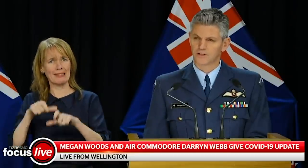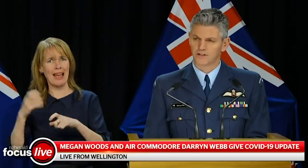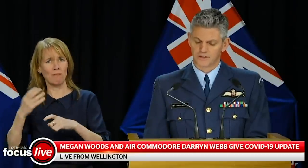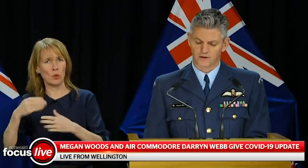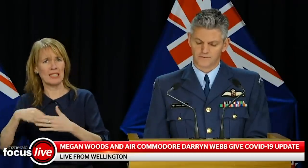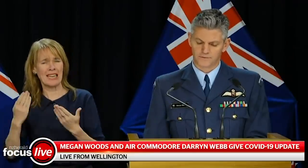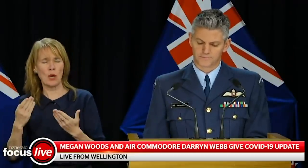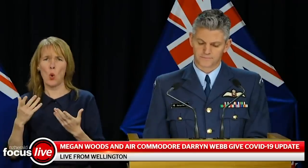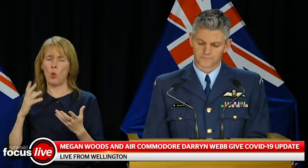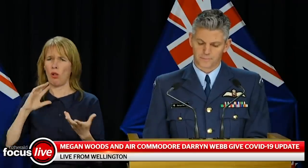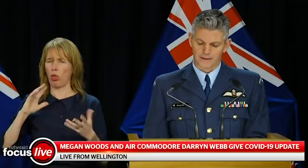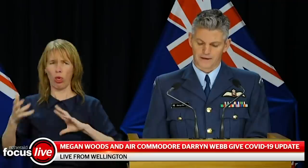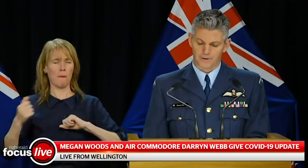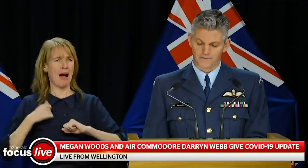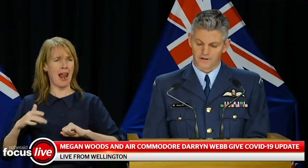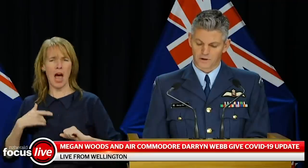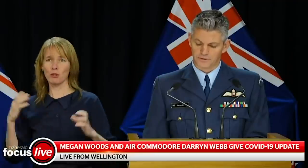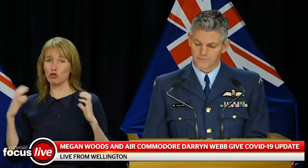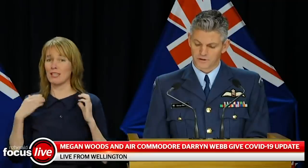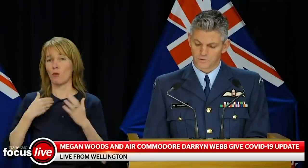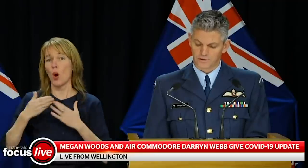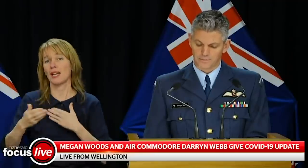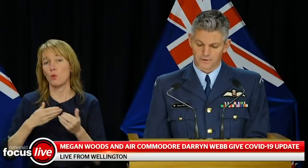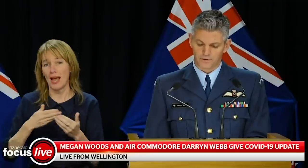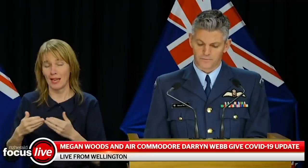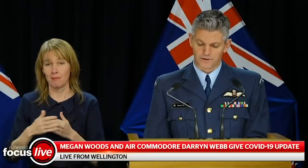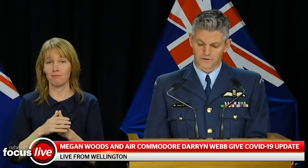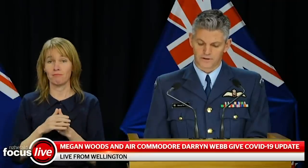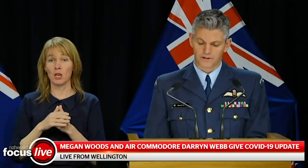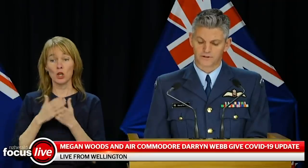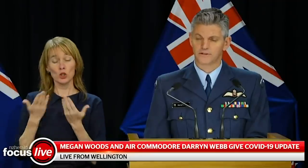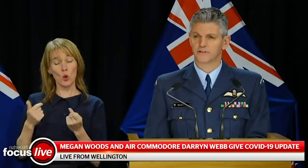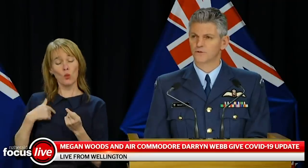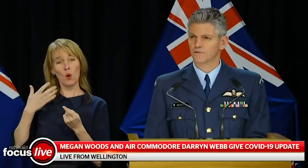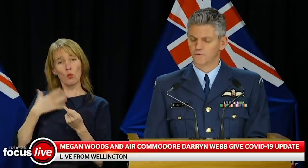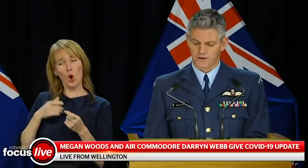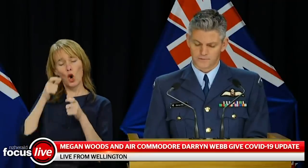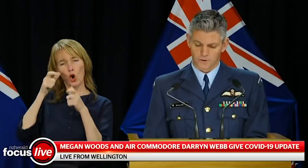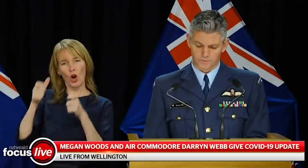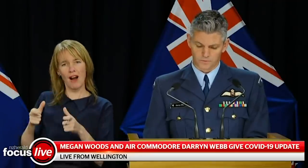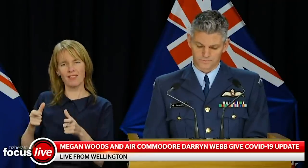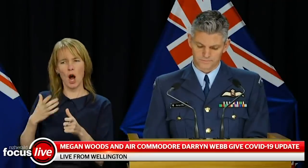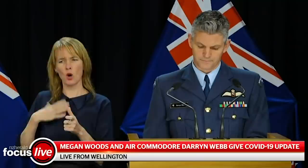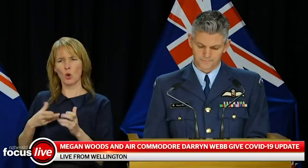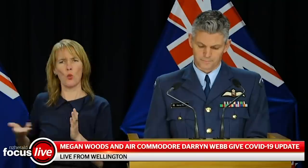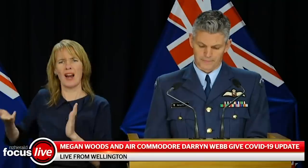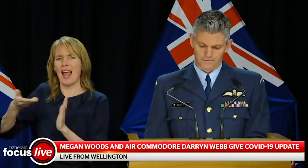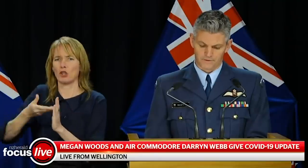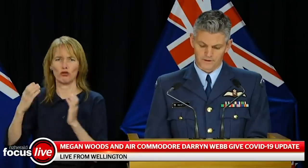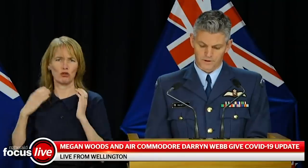time of dramatic change in their lives, and a part of our job is to make sure that that period of managed isolation is as stress-free as possible.